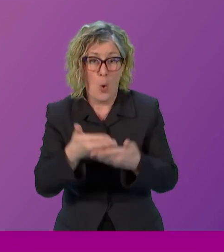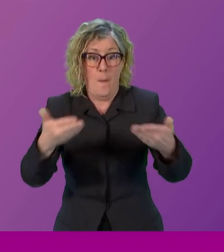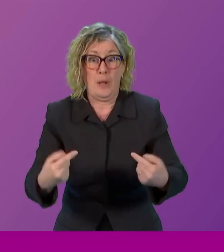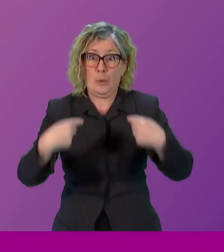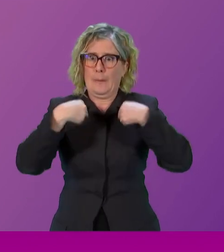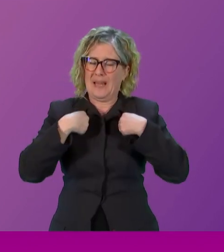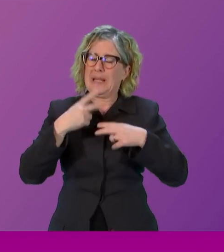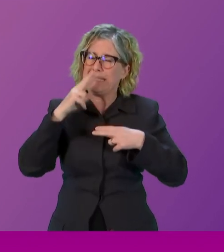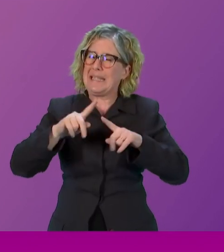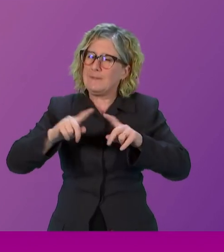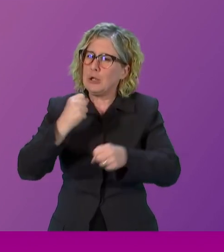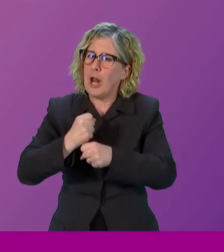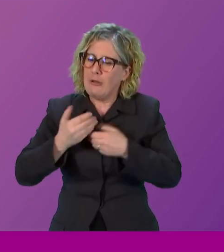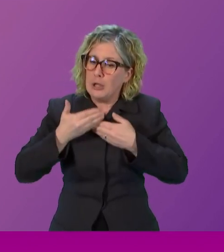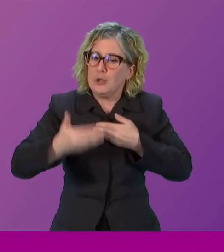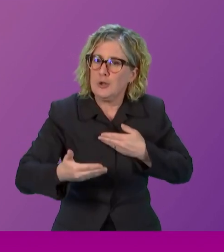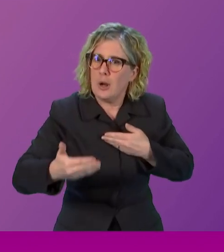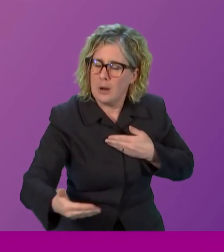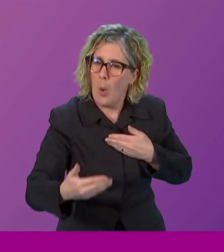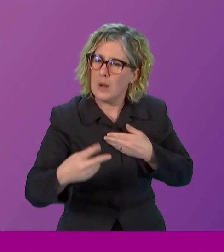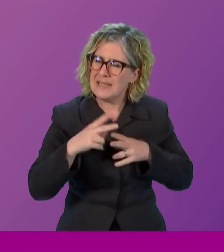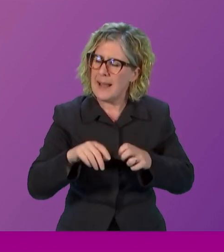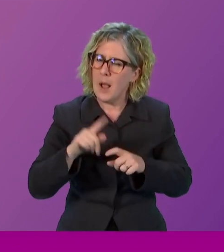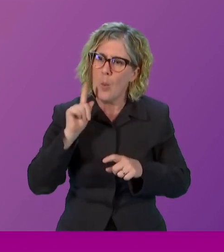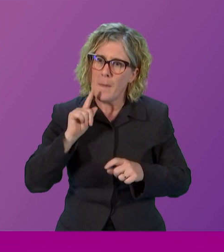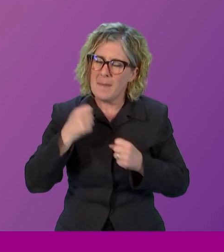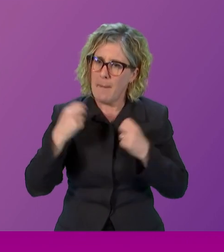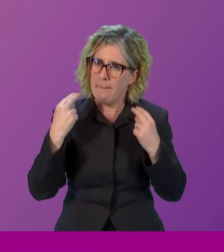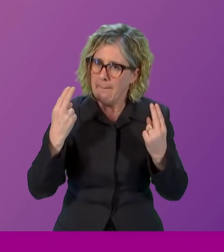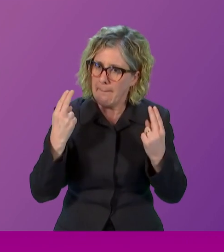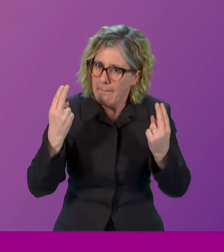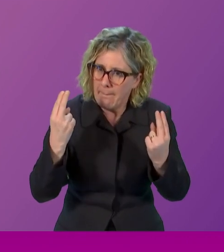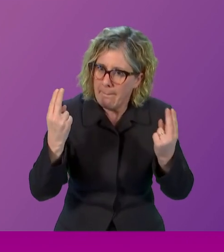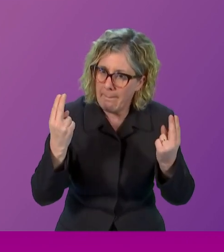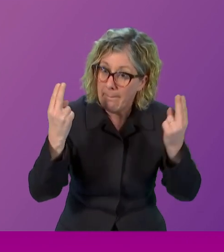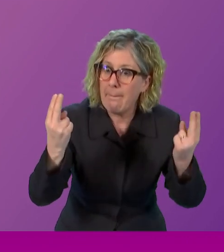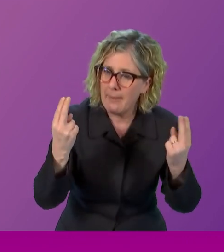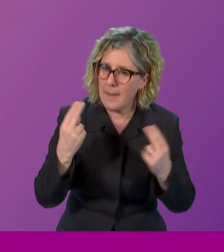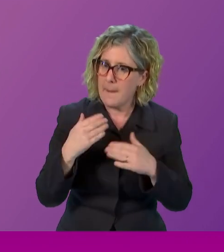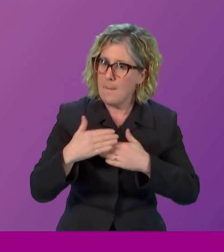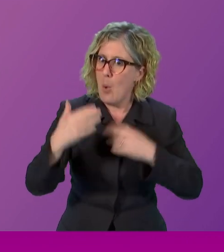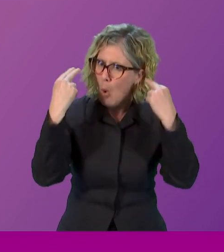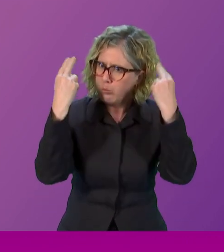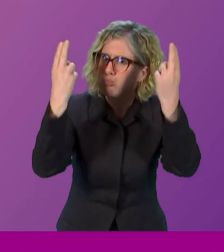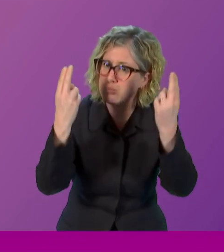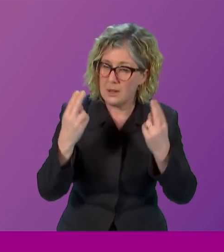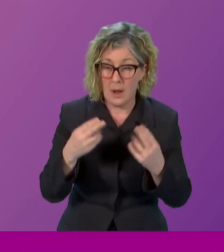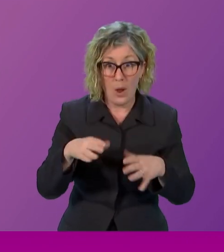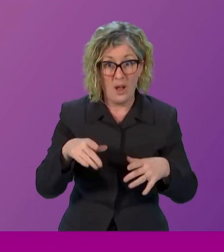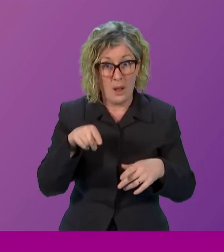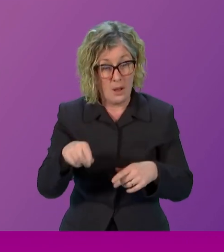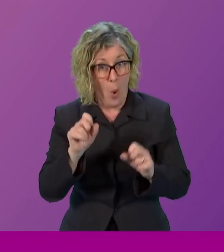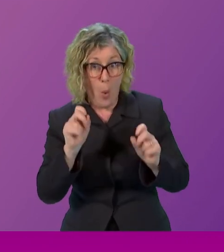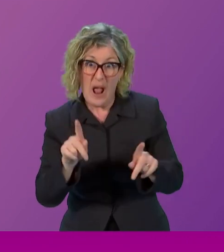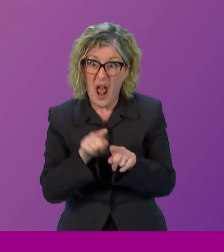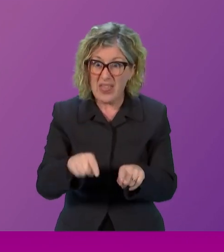was accepted but not acceptable 20 years ago or even 40 years ago. I see the need to make sure